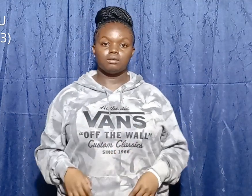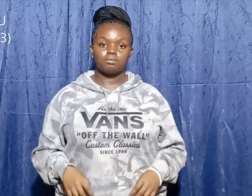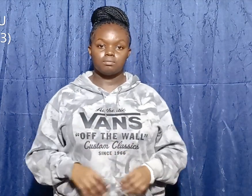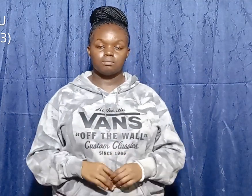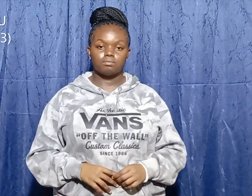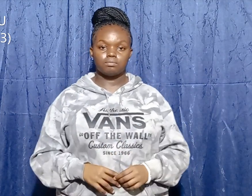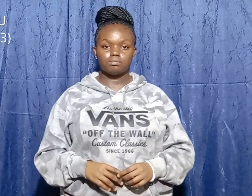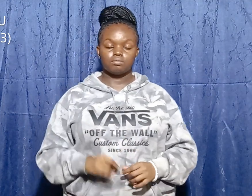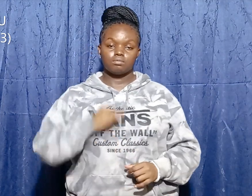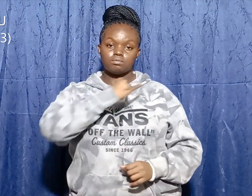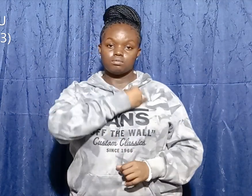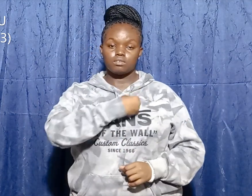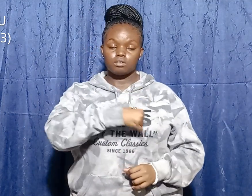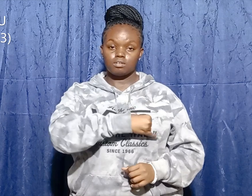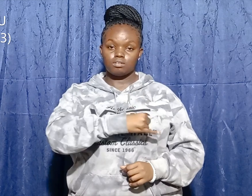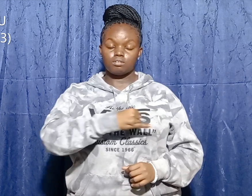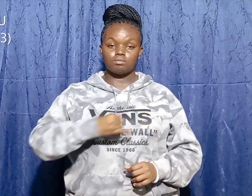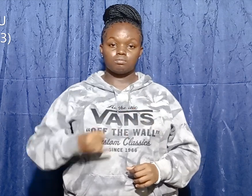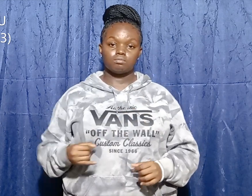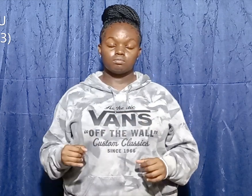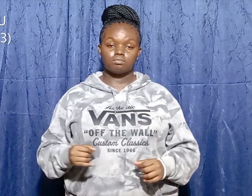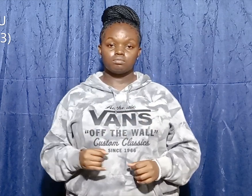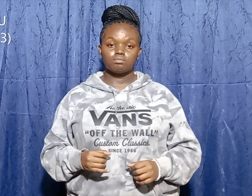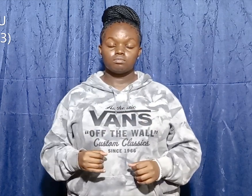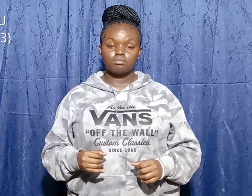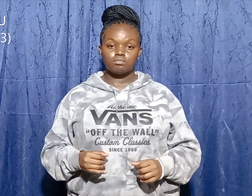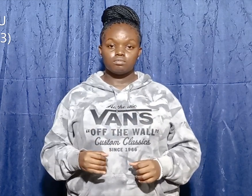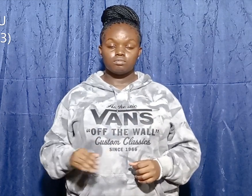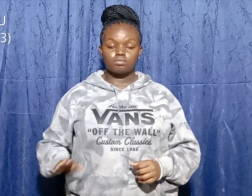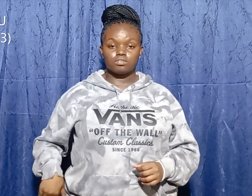Jesse had sheep and made David to take care of the sheep.